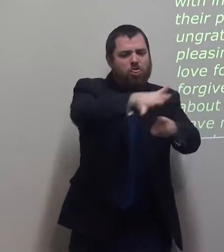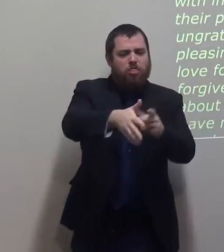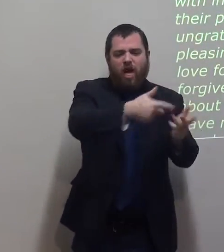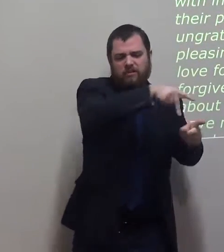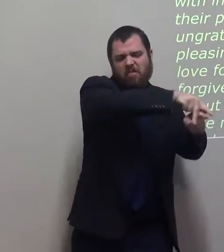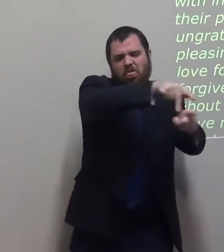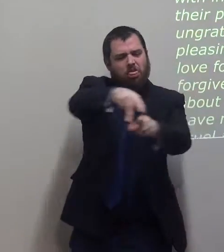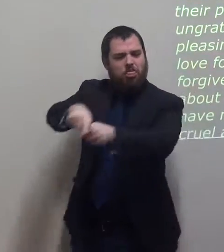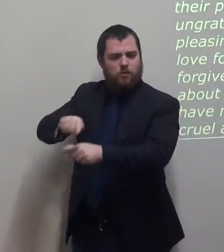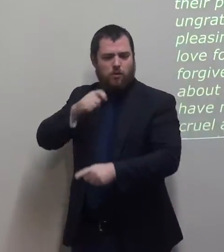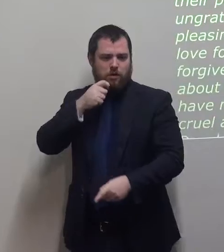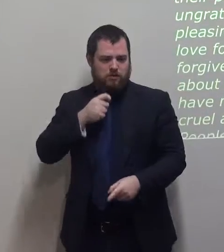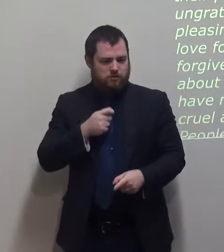They will not evade their parents.